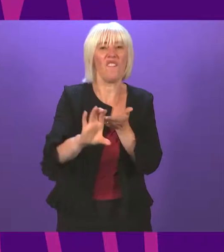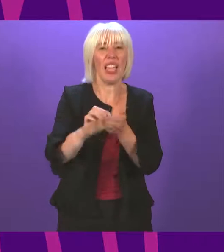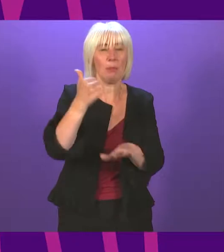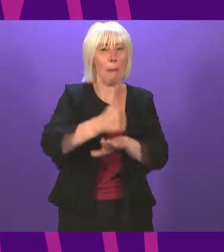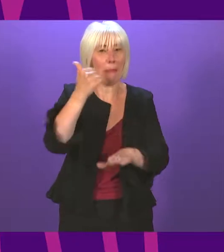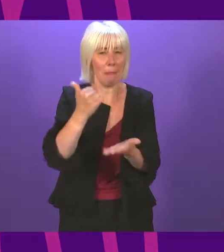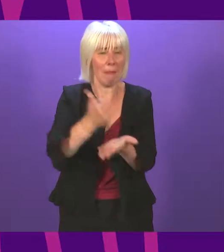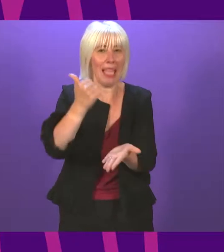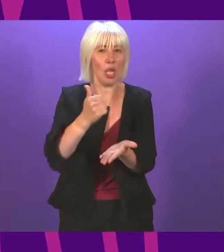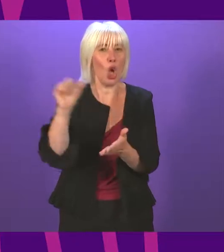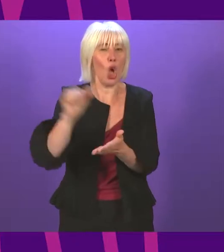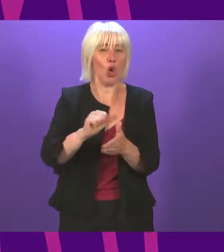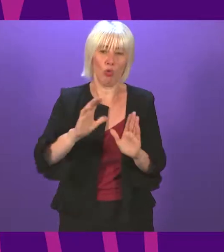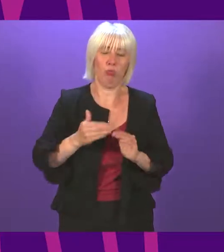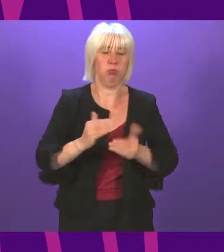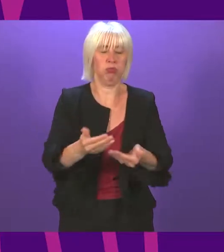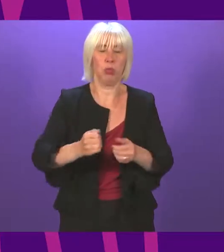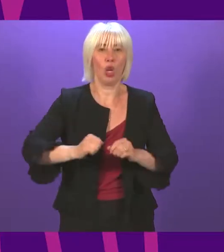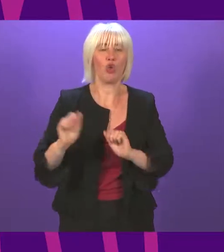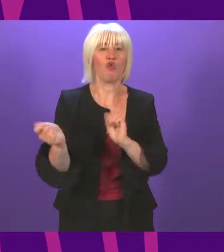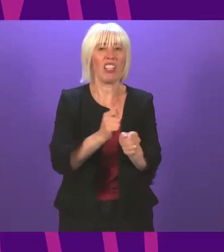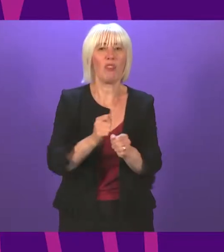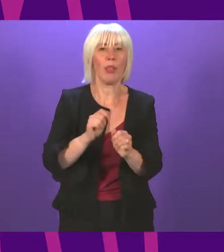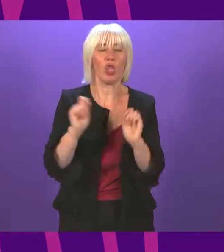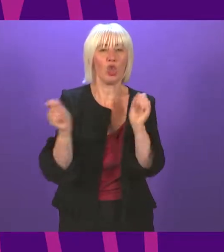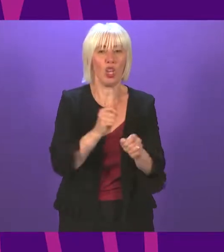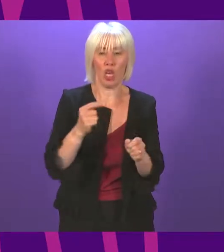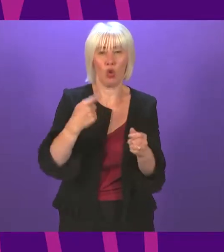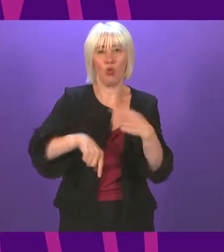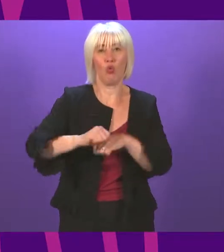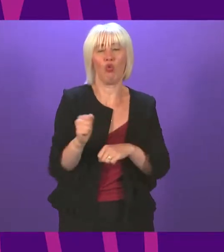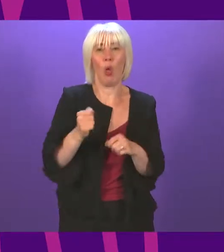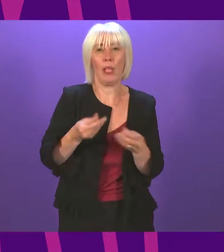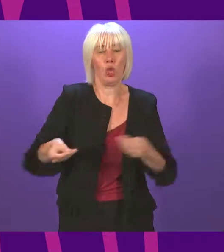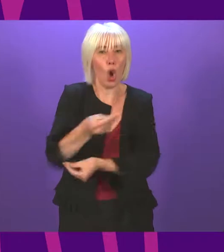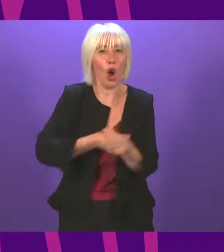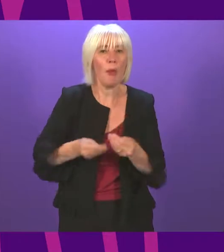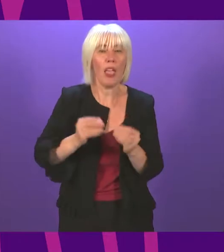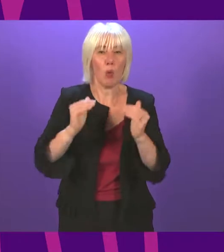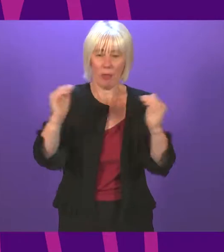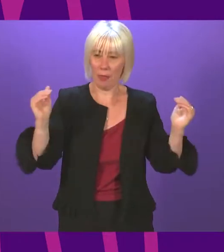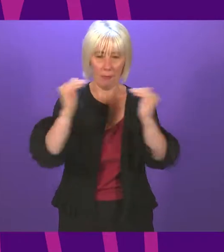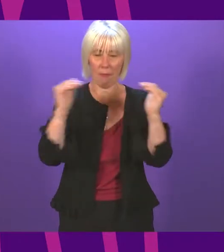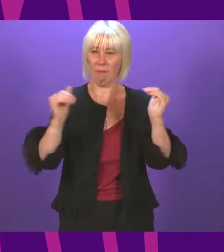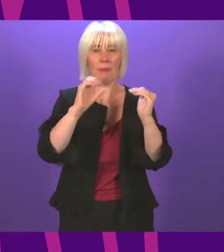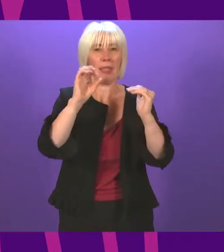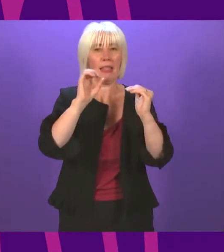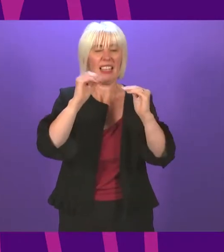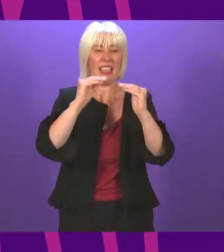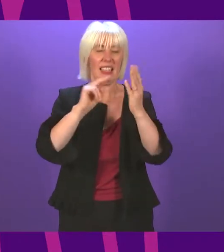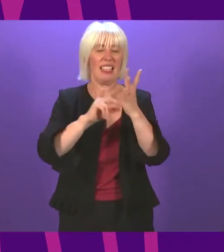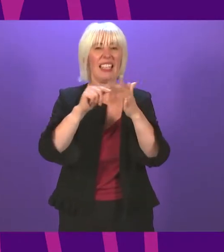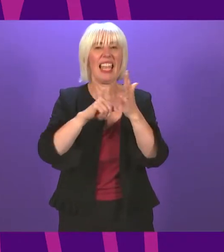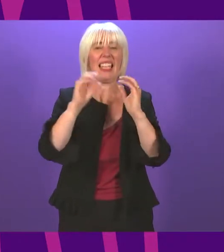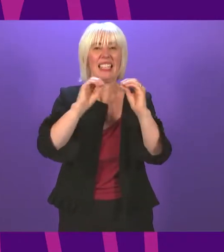was supposed to deliver transformational change to Scotland's economy and meet the objectives of net zero, with an initial budget of 500 million pounds promised.